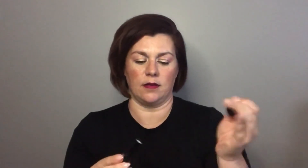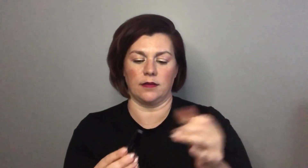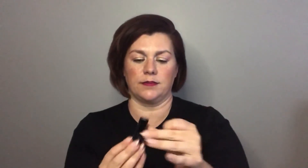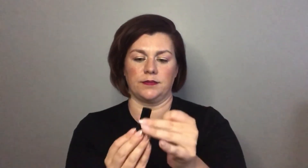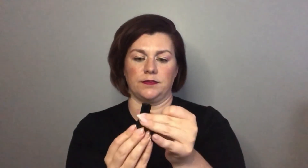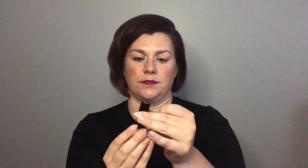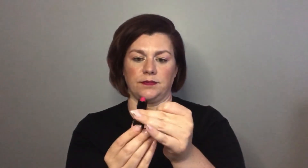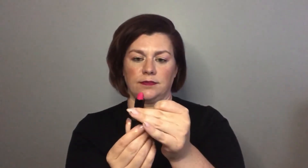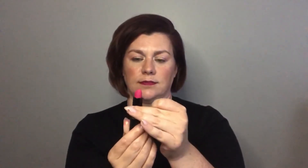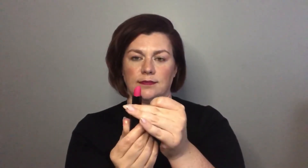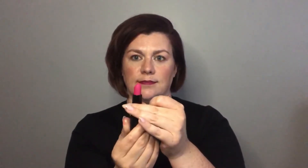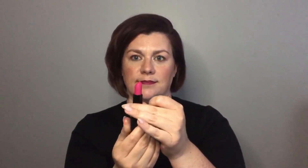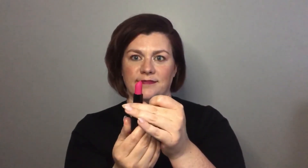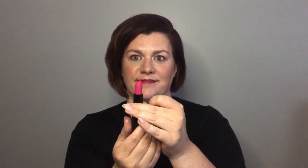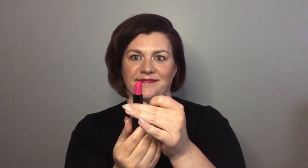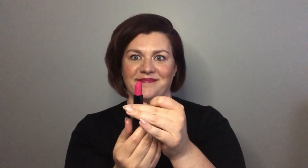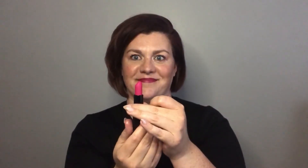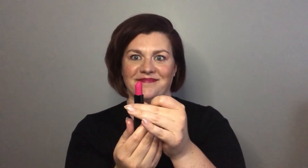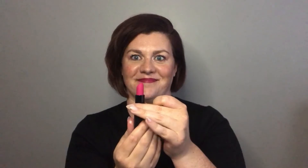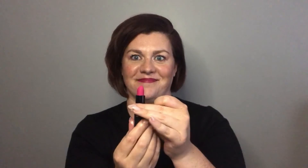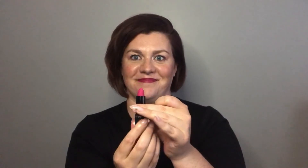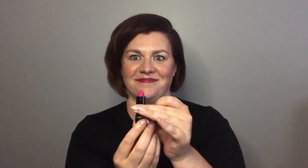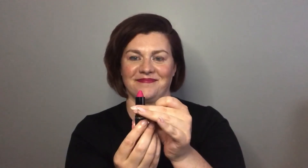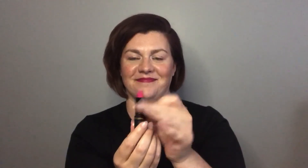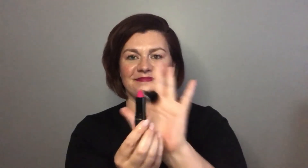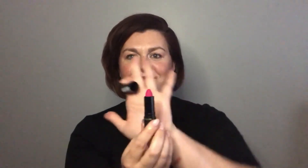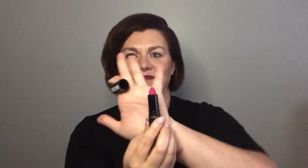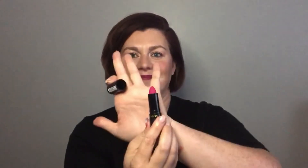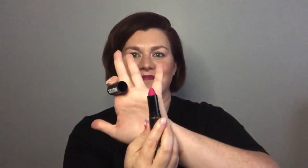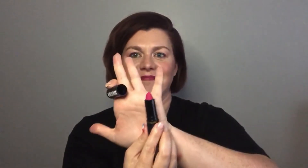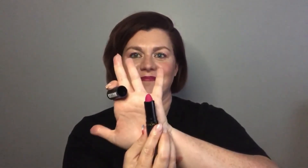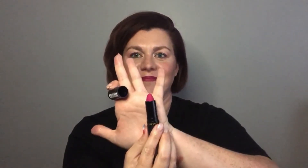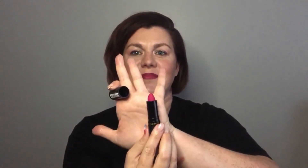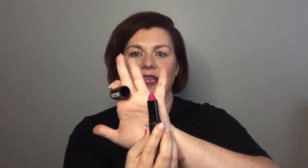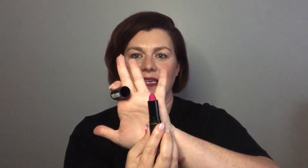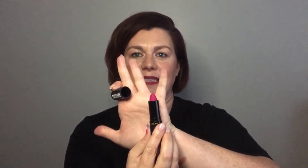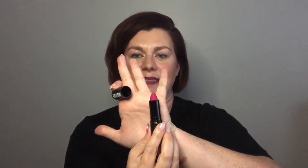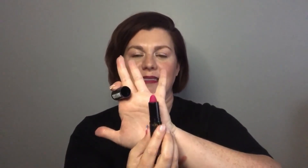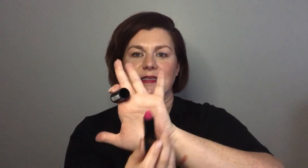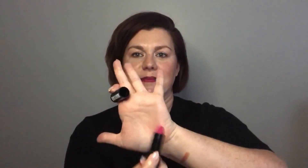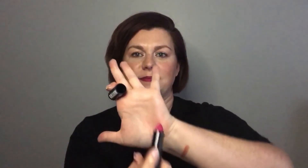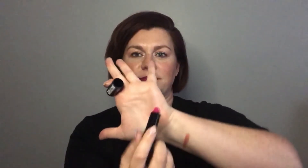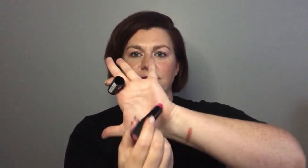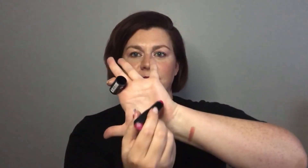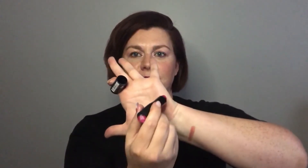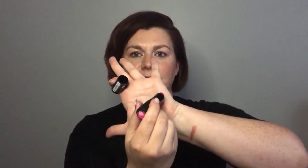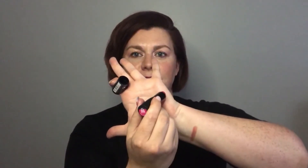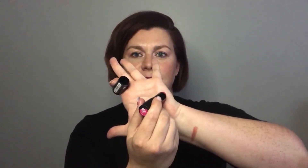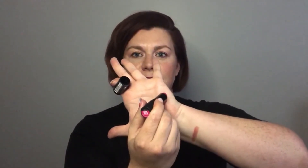look at that yes yes